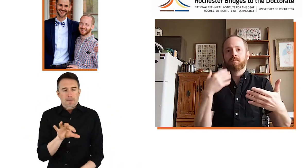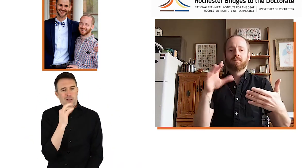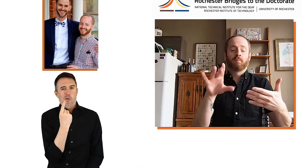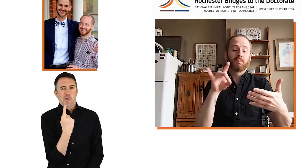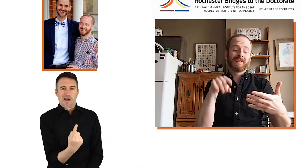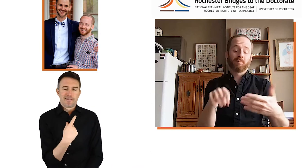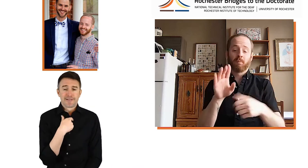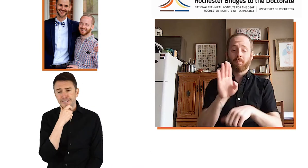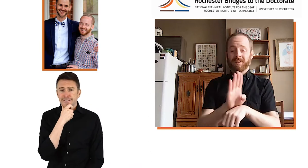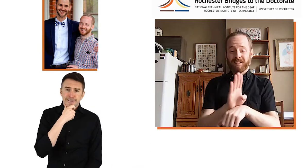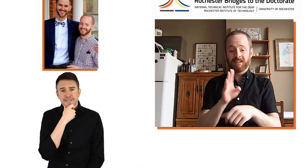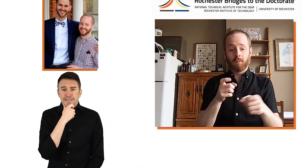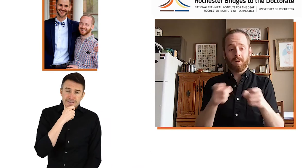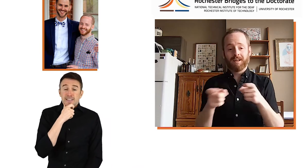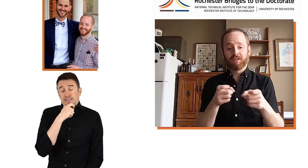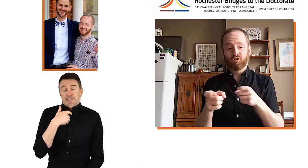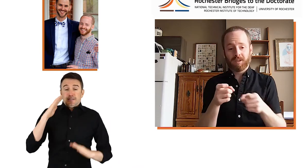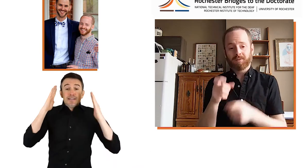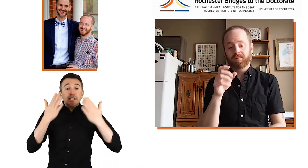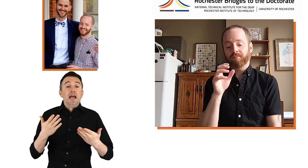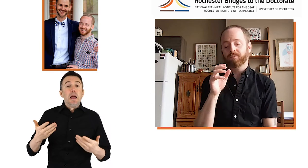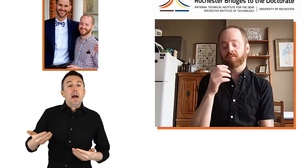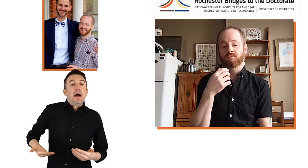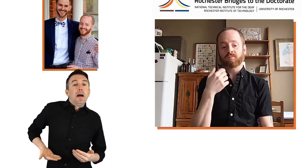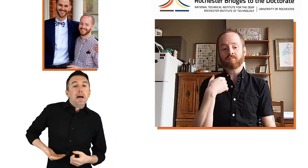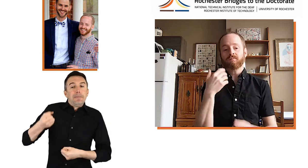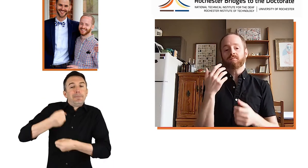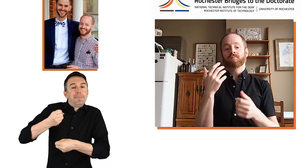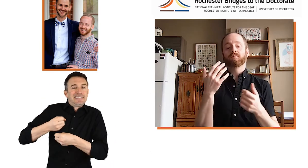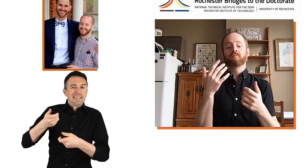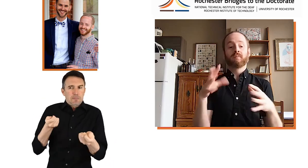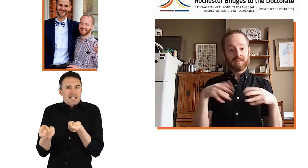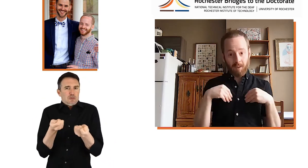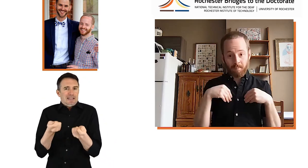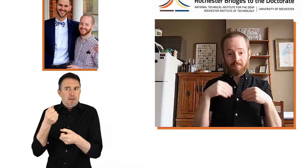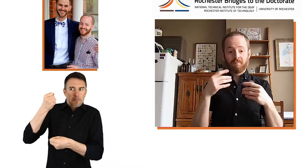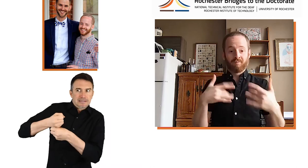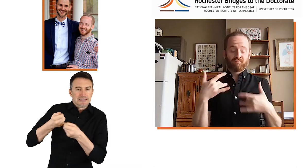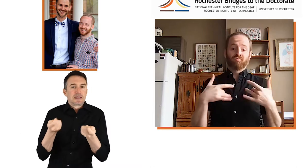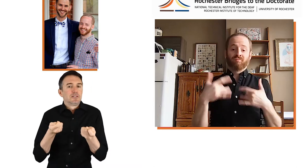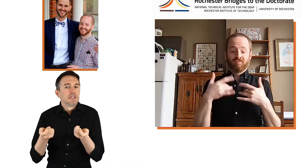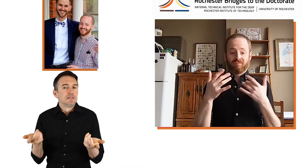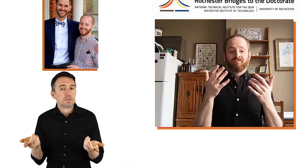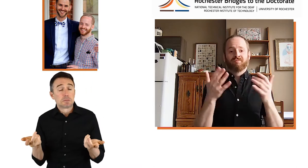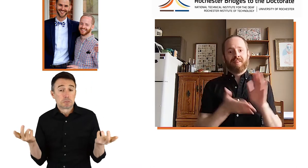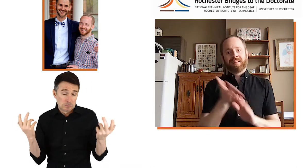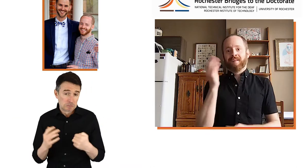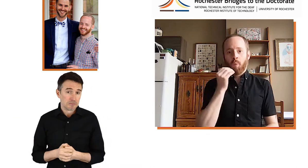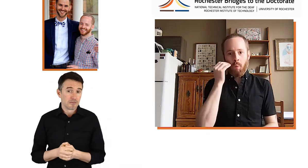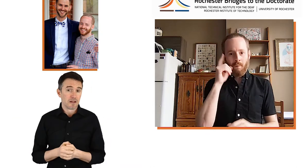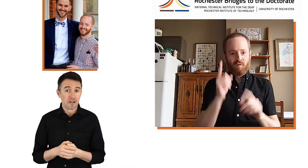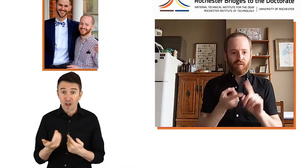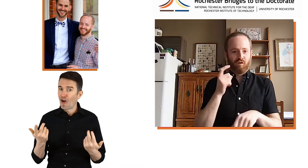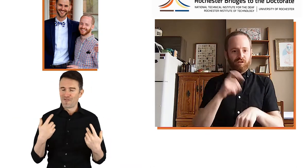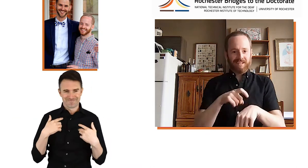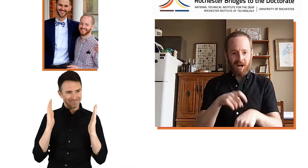what I wanted to do. was difficult. So, I chose business management as my degree. I was accepted to RIT,